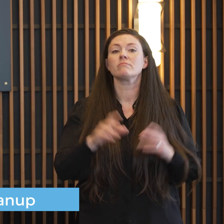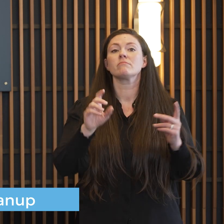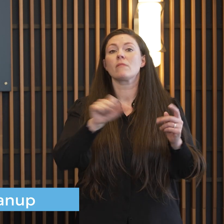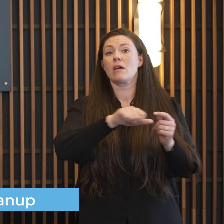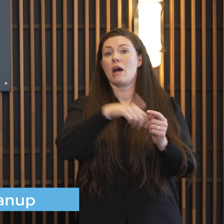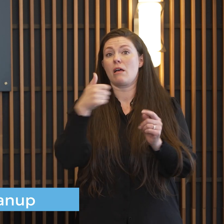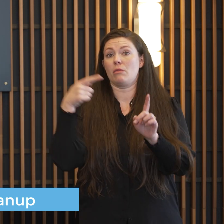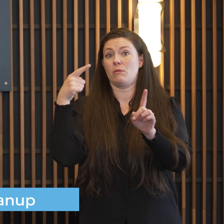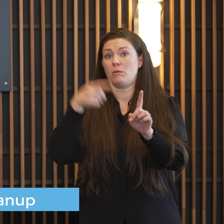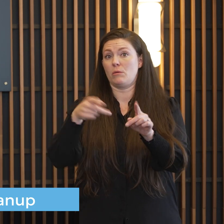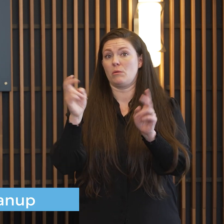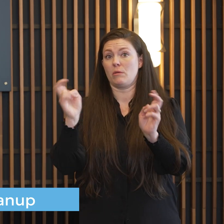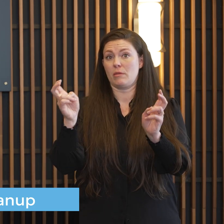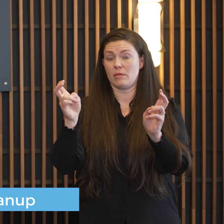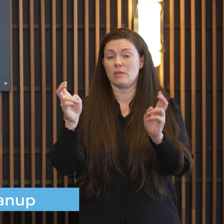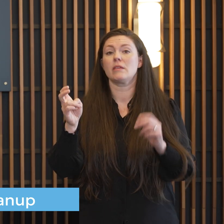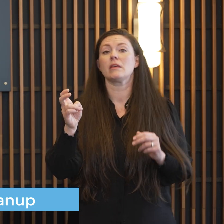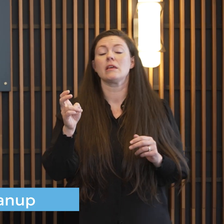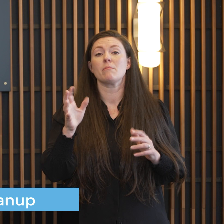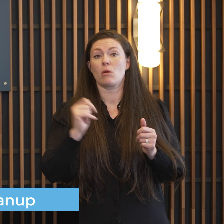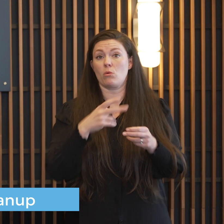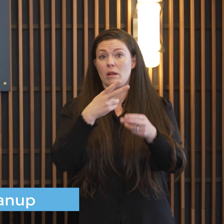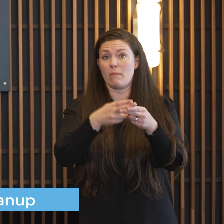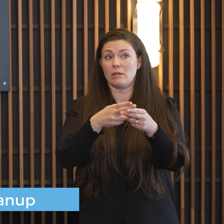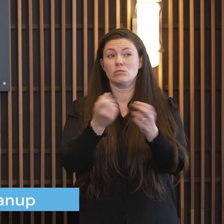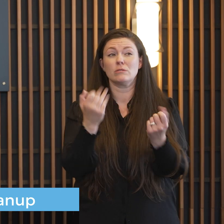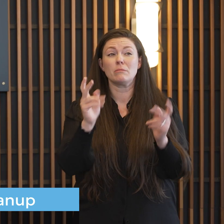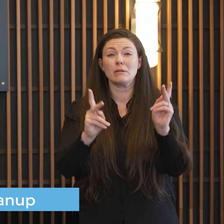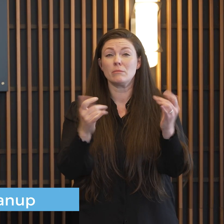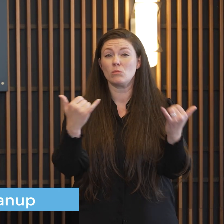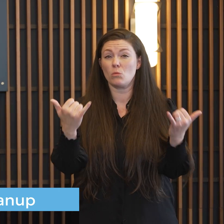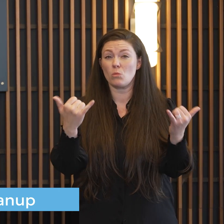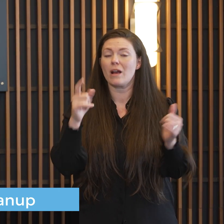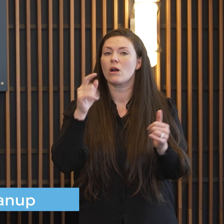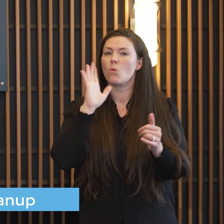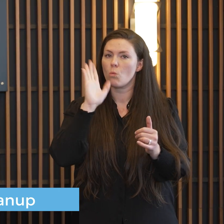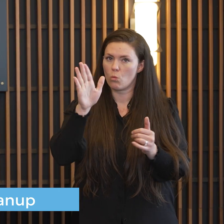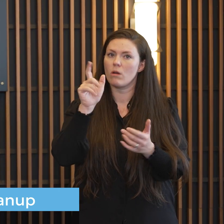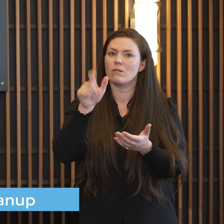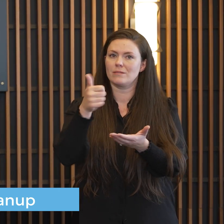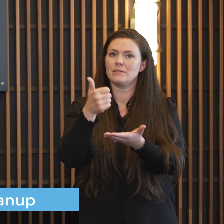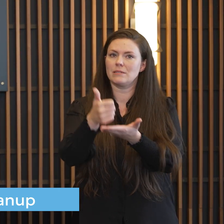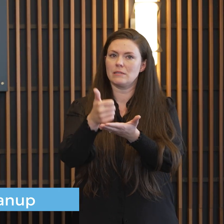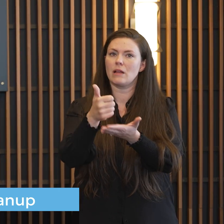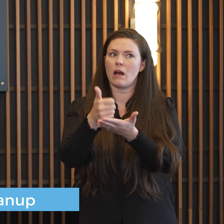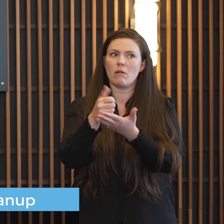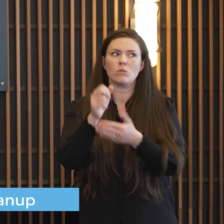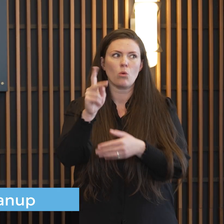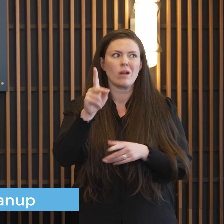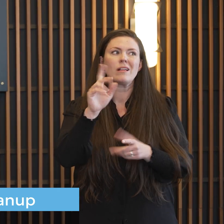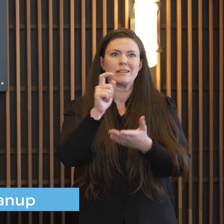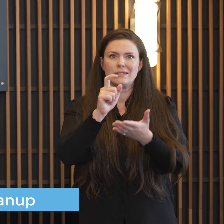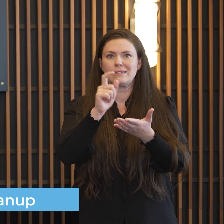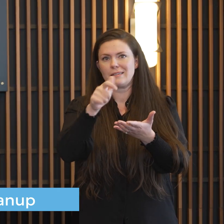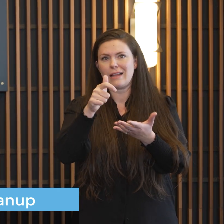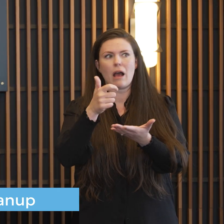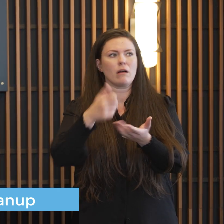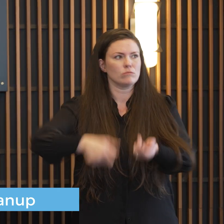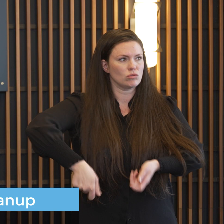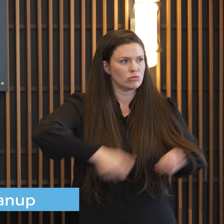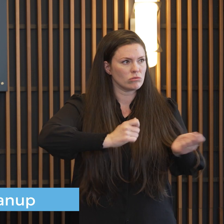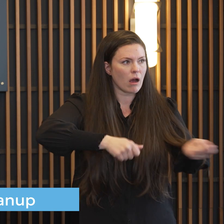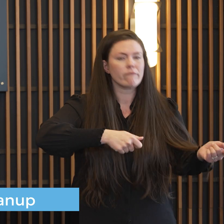turn it over to Dustin Hanson with the streets is there's a lot of folks right now that are going to need help just plowing out shoveling out